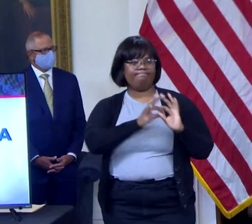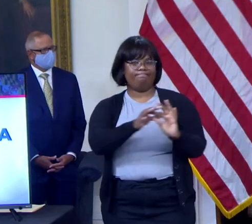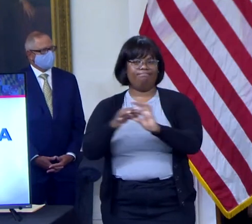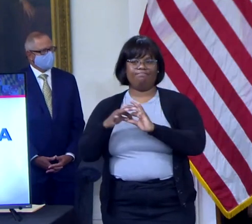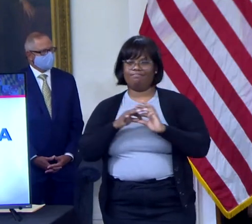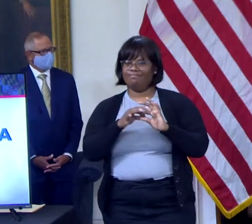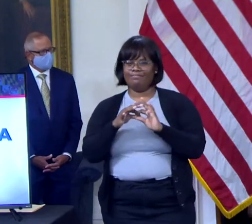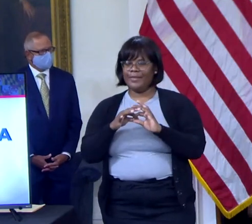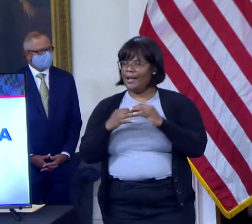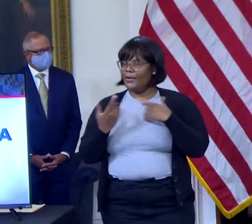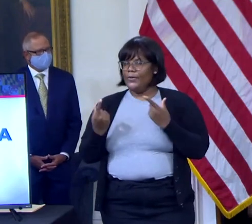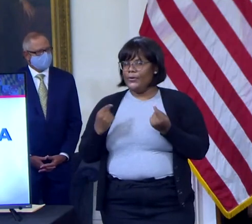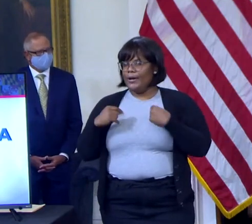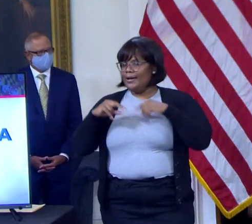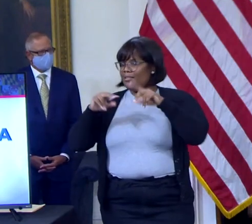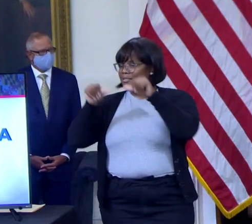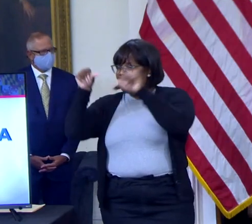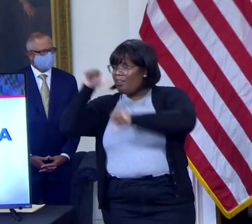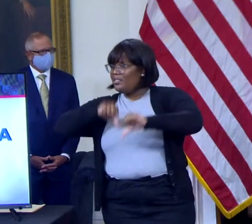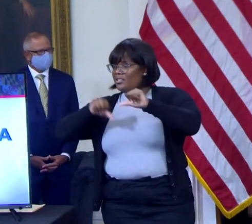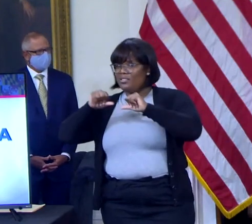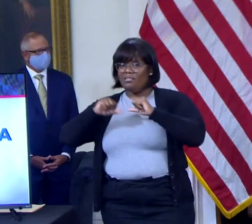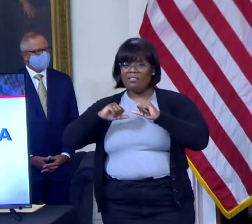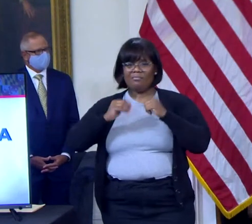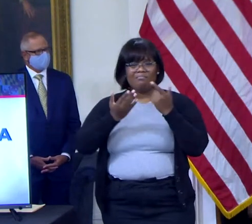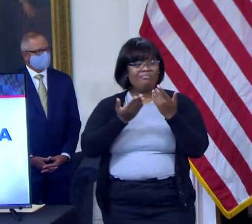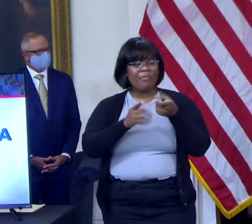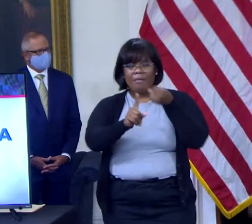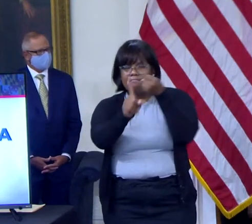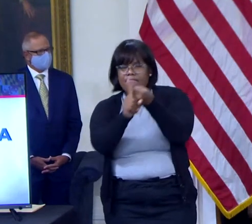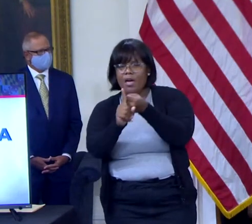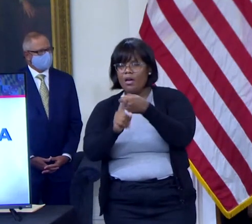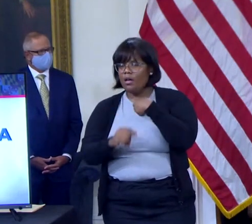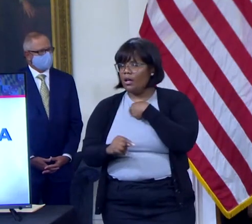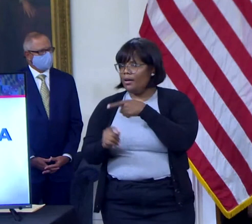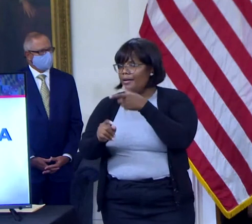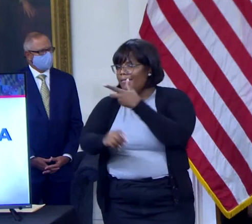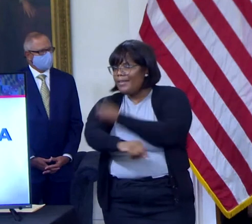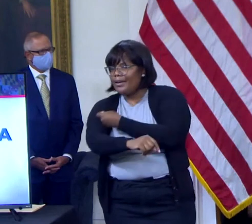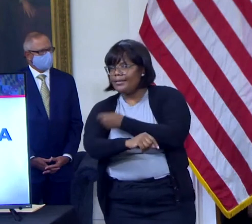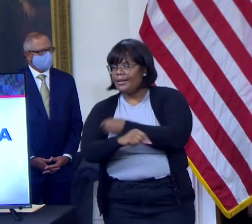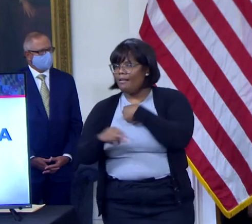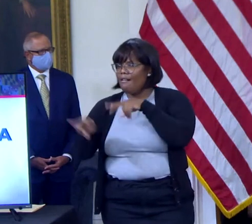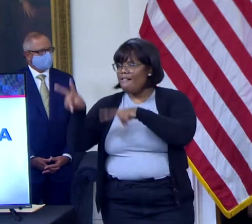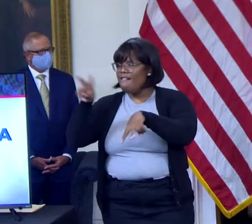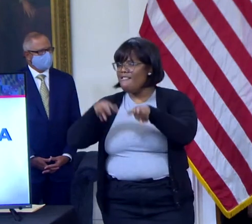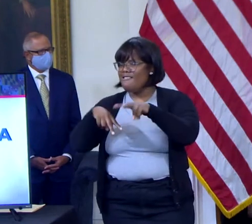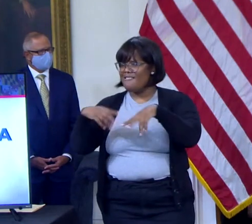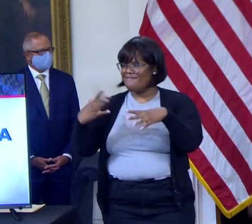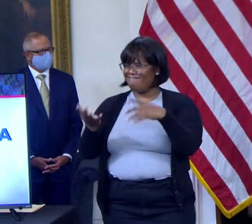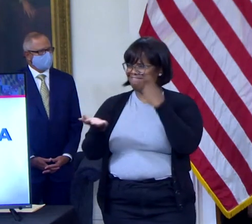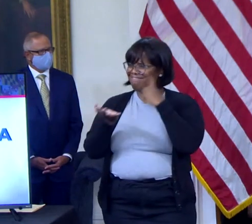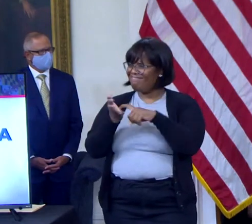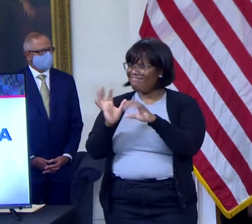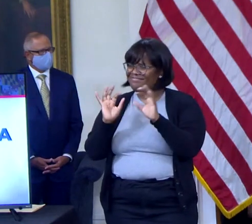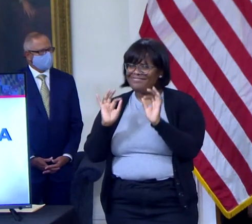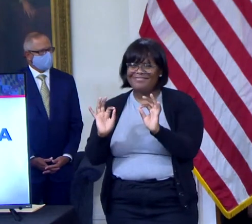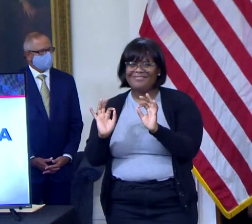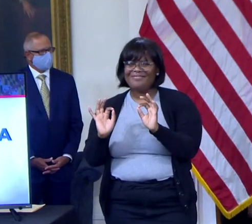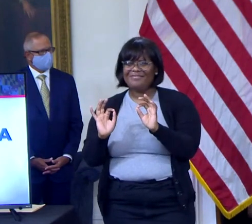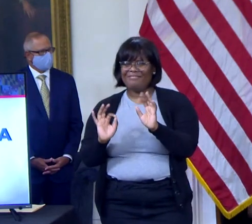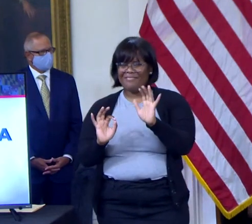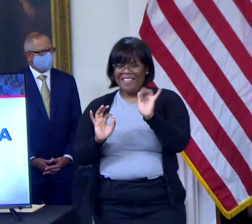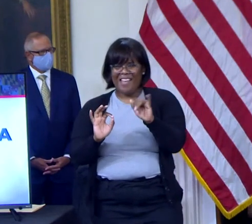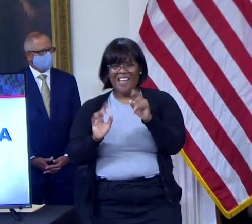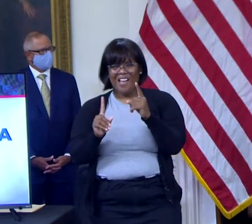data, the impact, the safety associated with vaccines, and the dramatic impact vaccines have on decreasing the